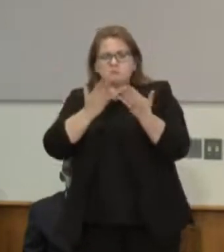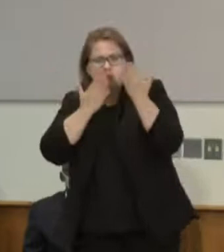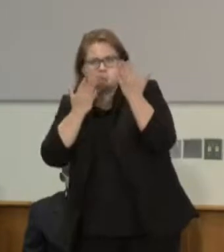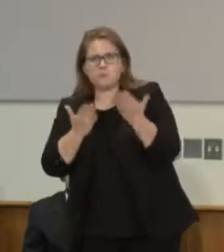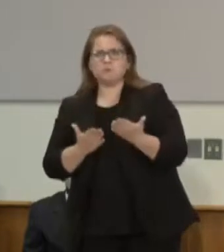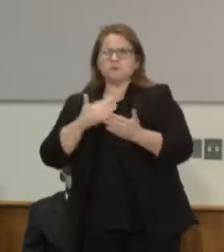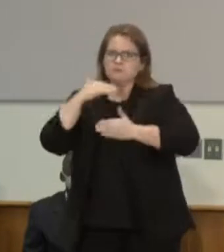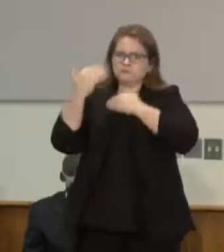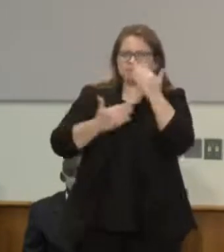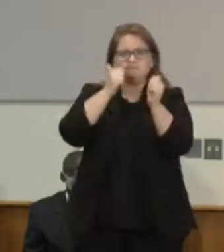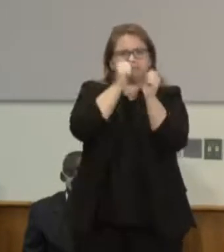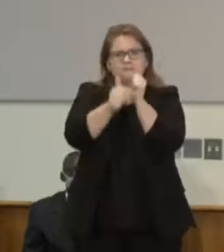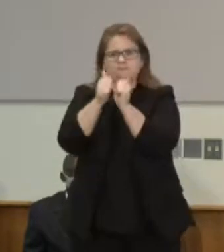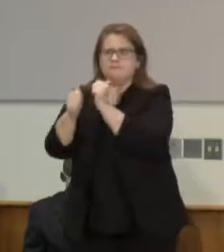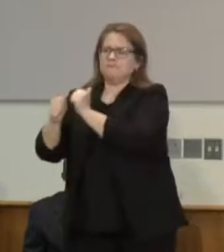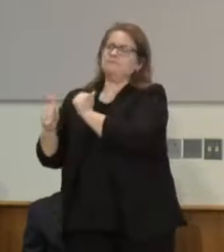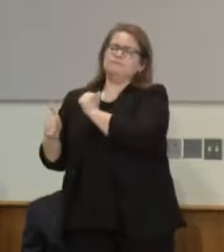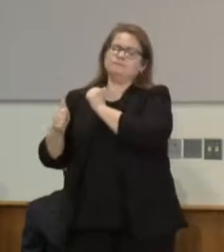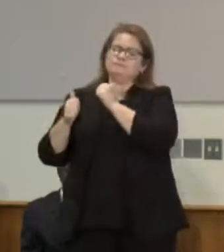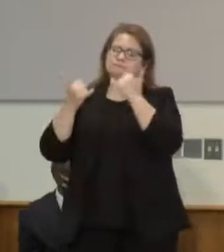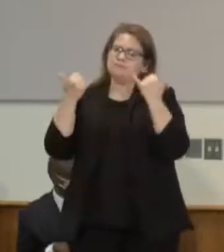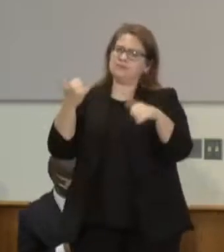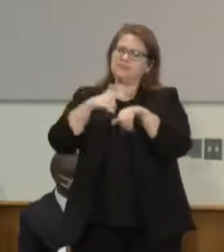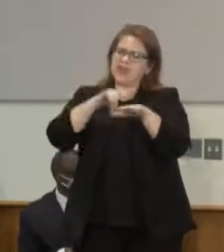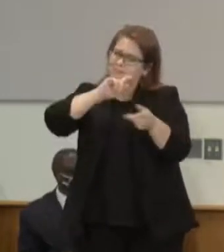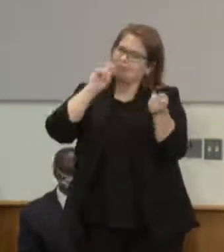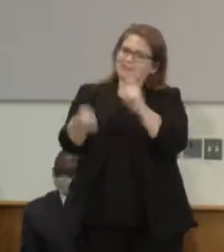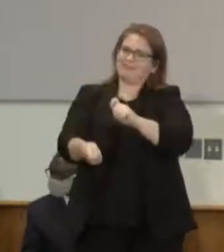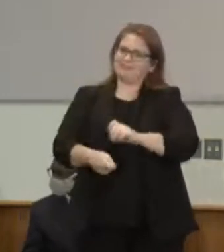that, I'd like to introduce Speaker Melissa Hortman.